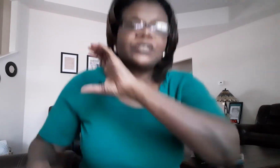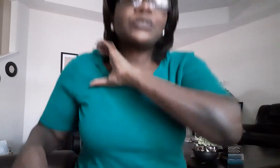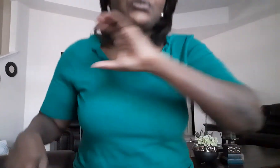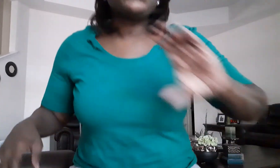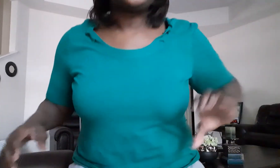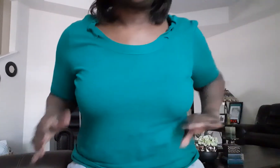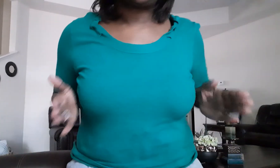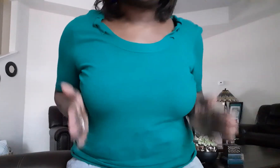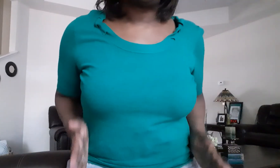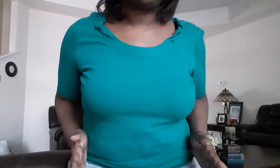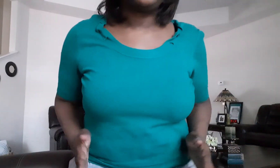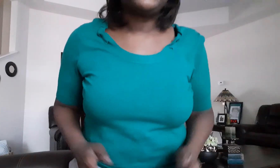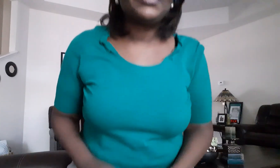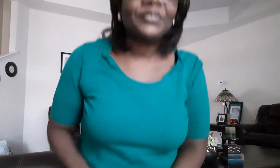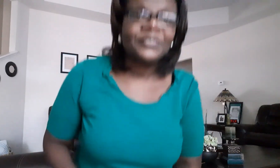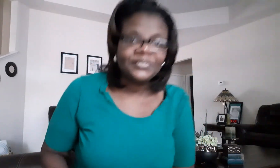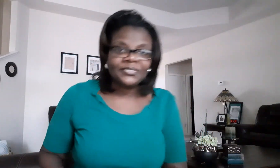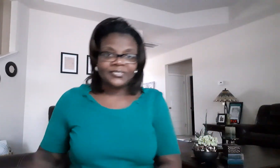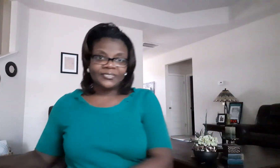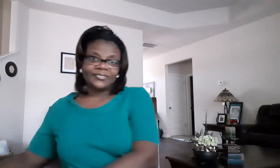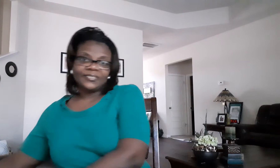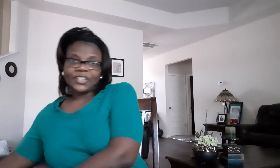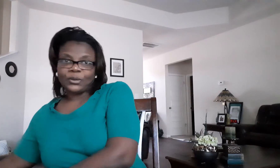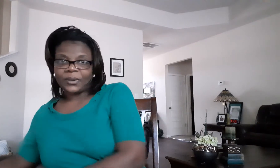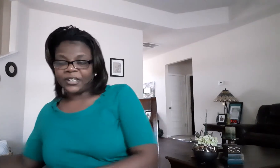christian all right